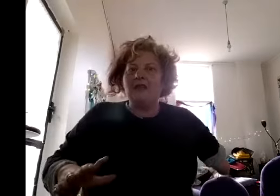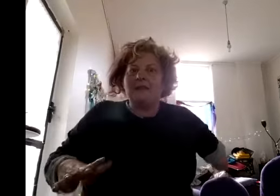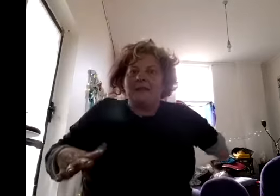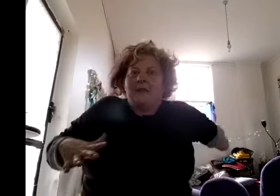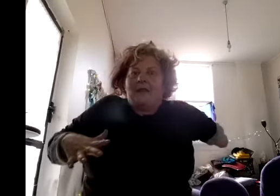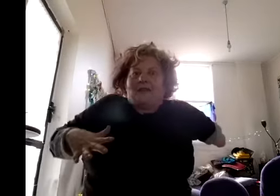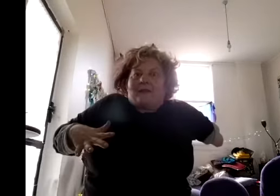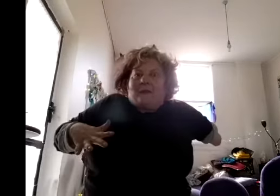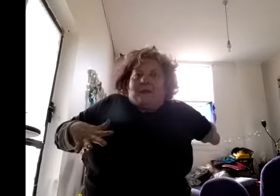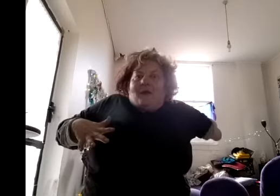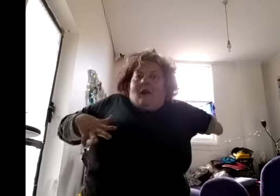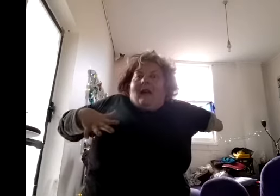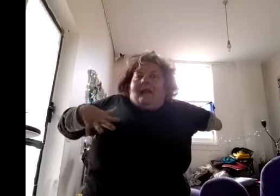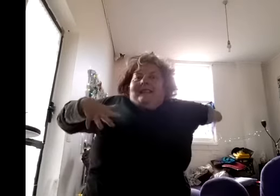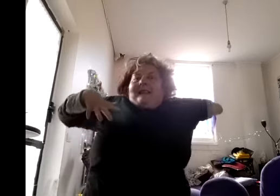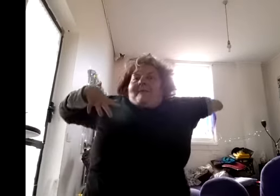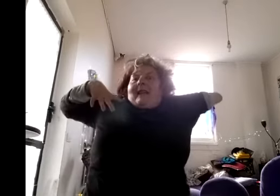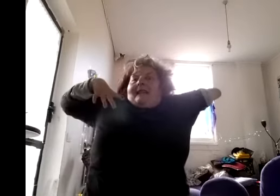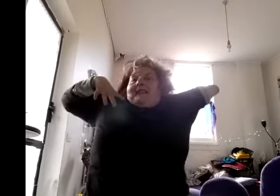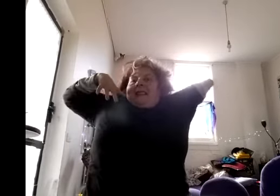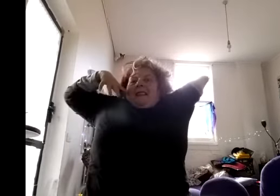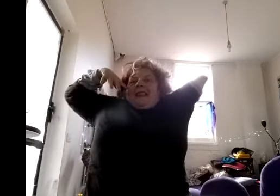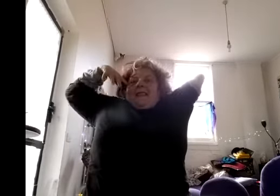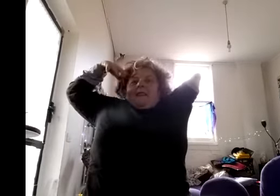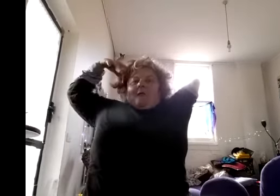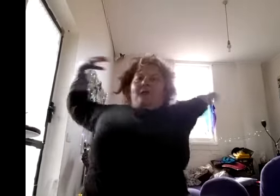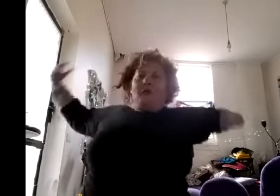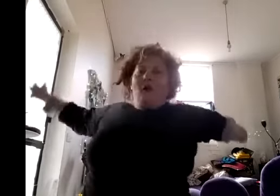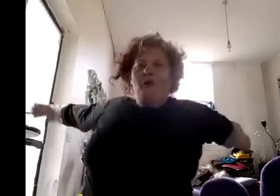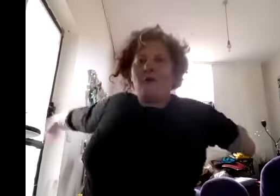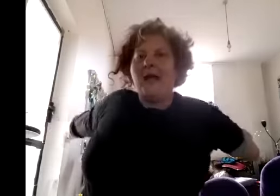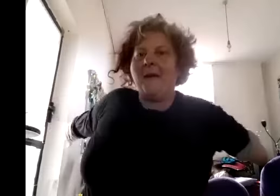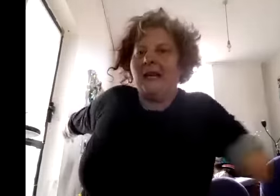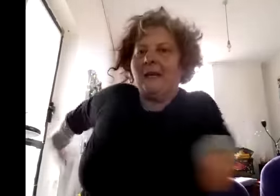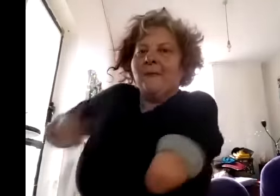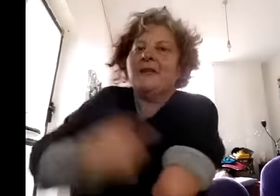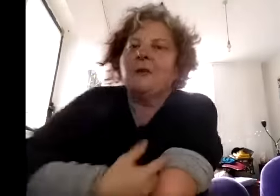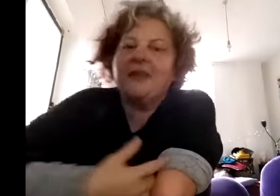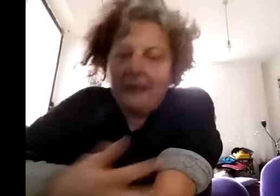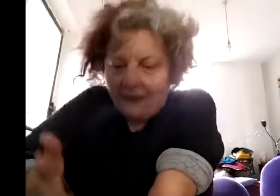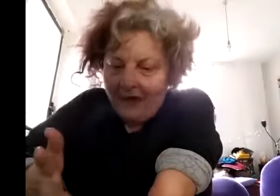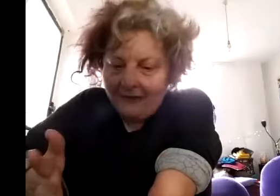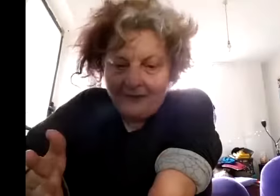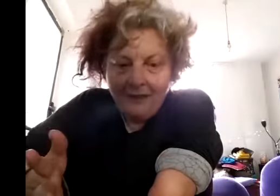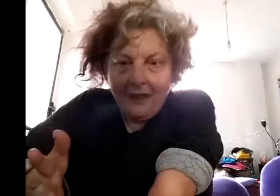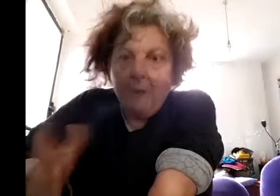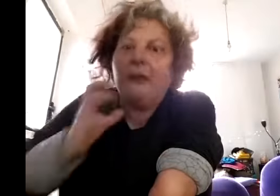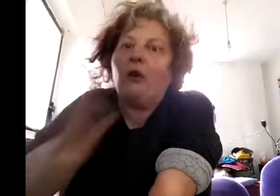you know you just sort of feel the horror mounting and then the withdrawal happening so it's it's got it's because